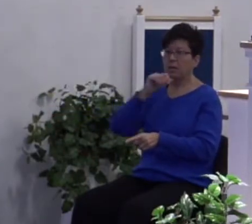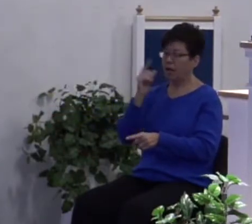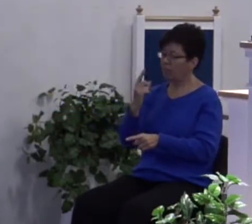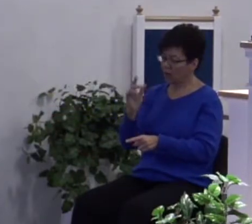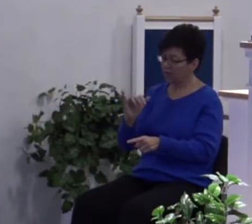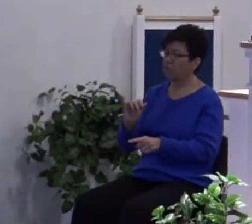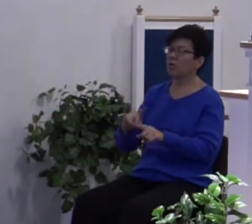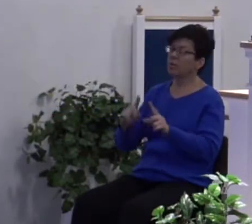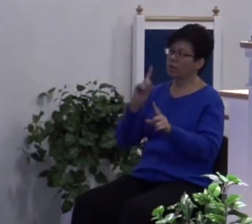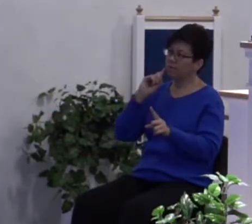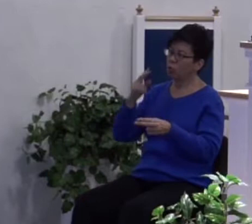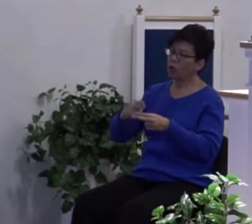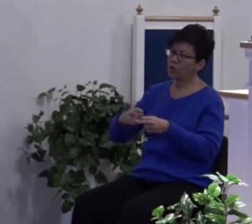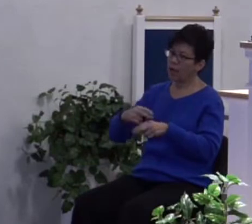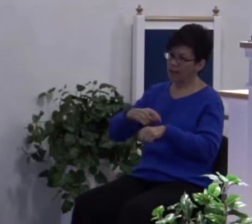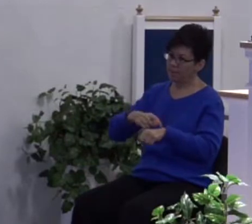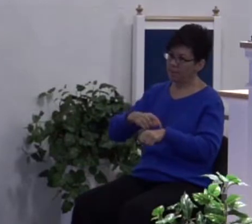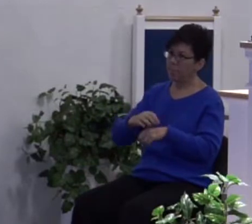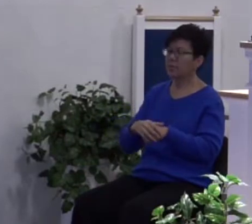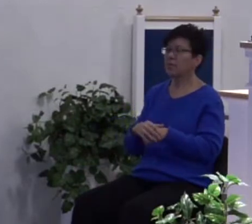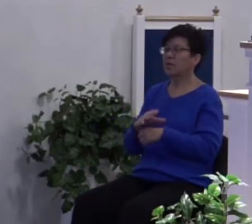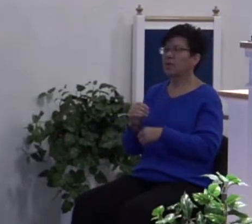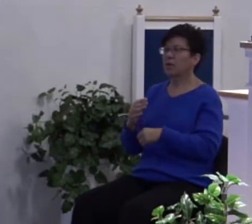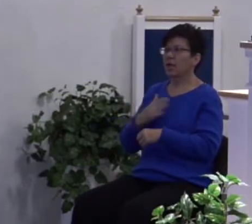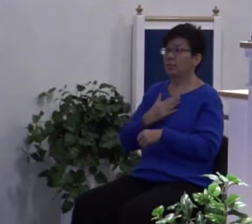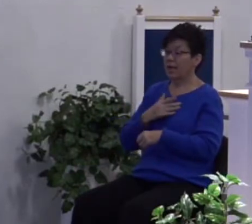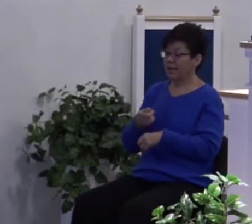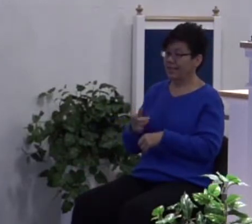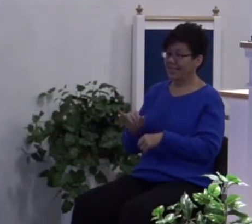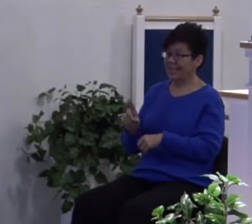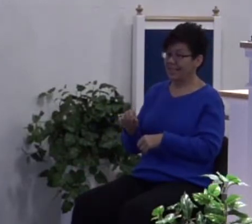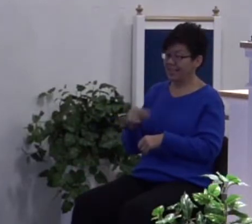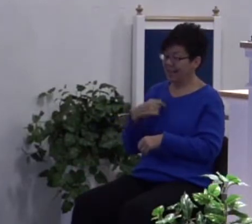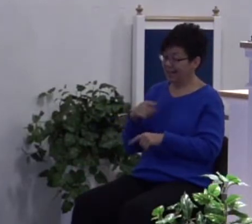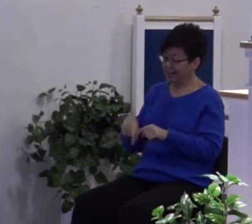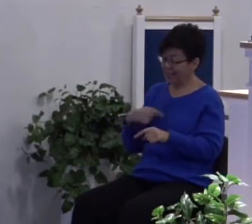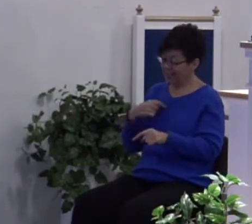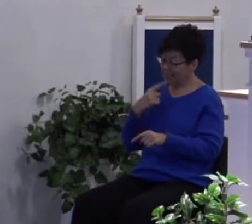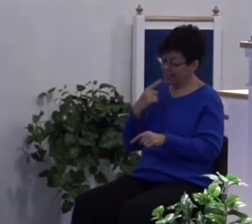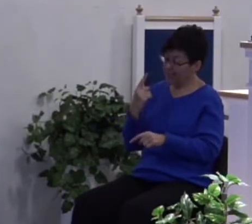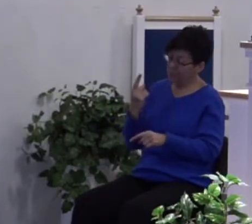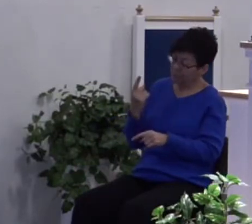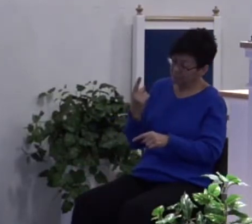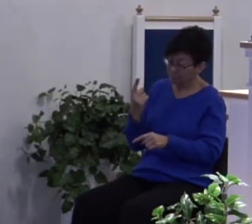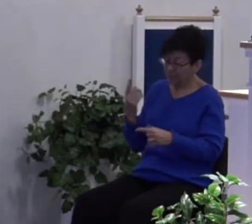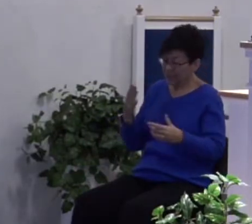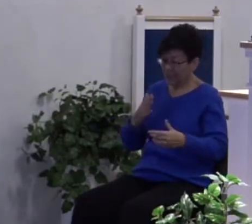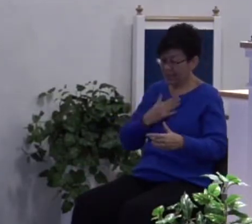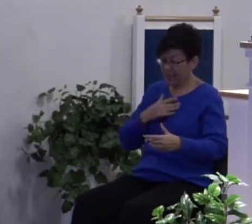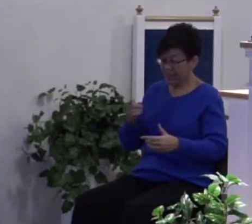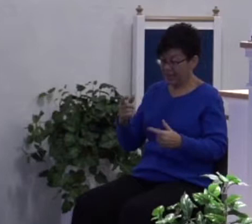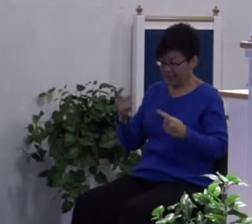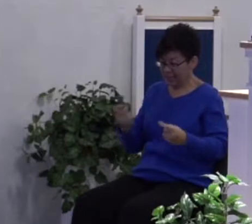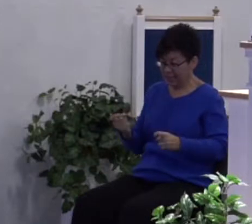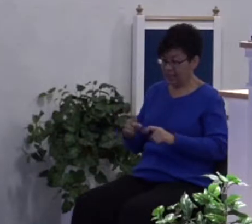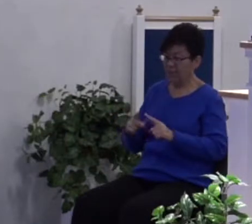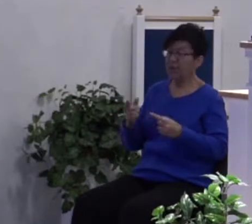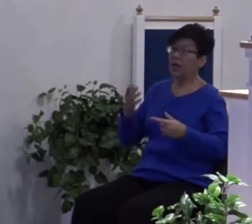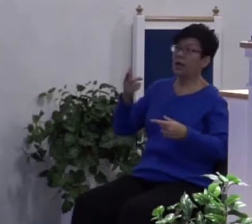but for a time. And I'm glad that he did. I can't say that I'm glad that they sinned, but I'm glad that God sidetracked them for a